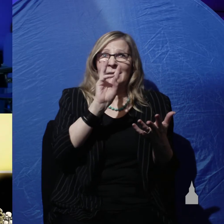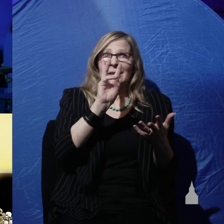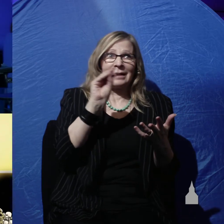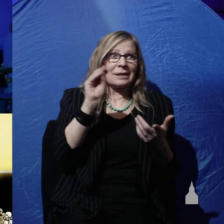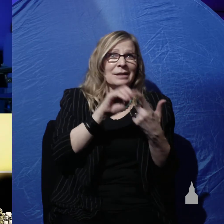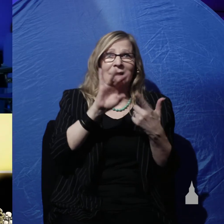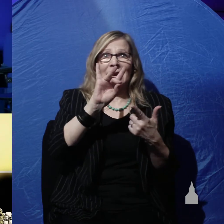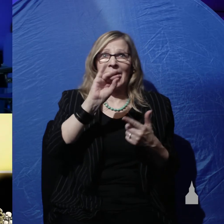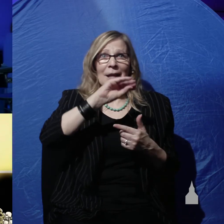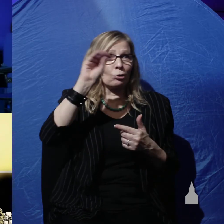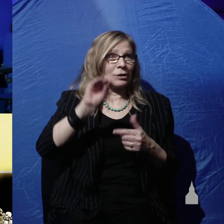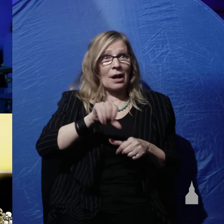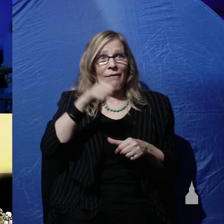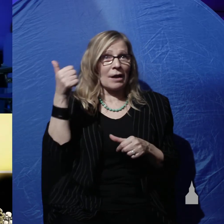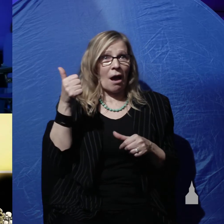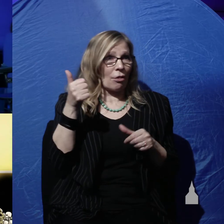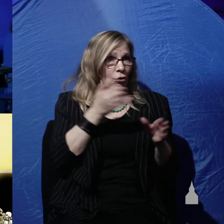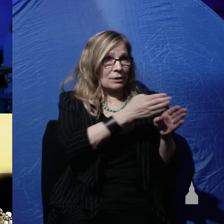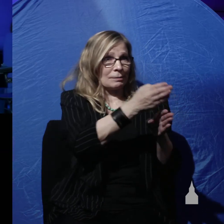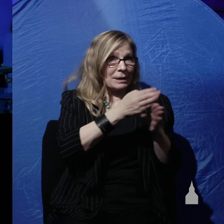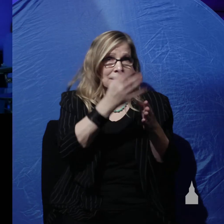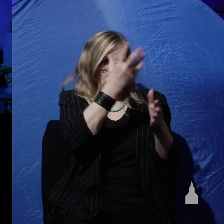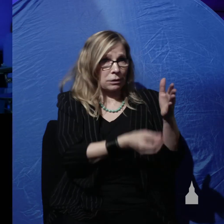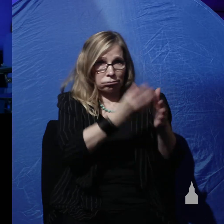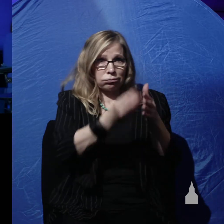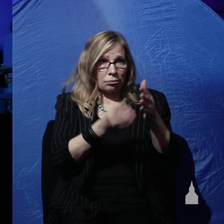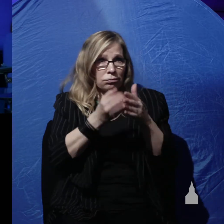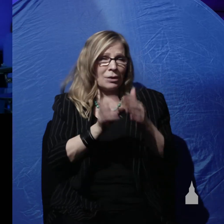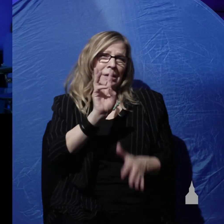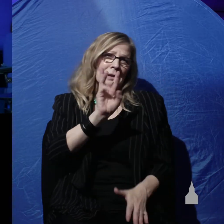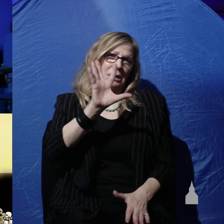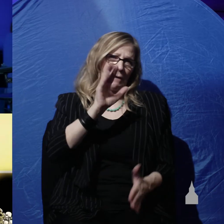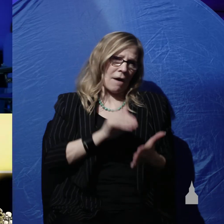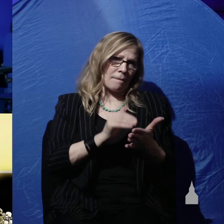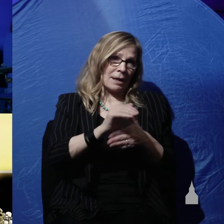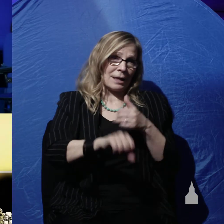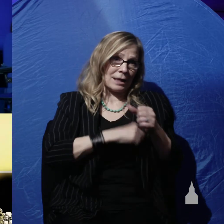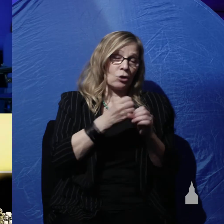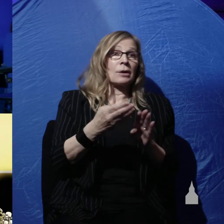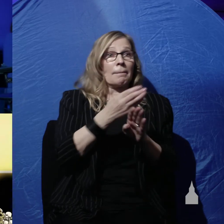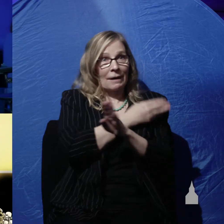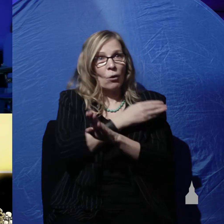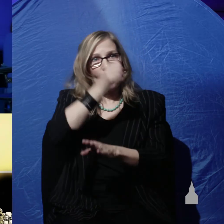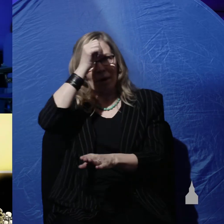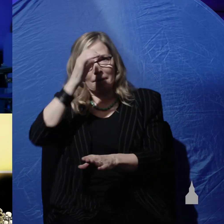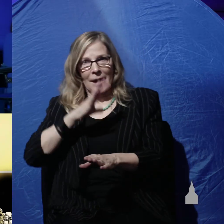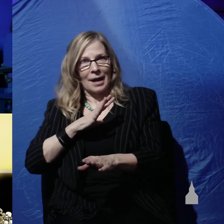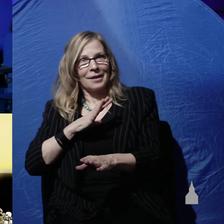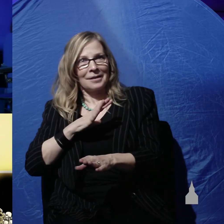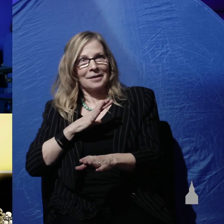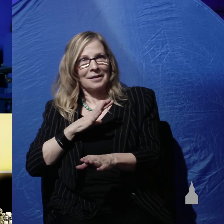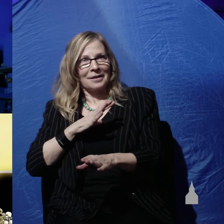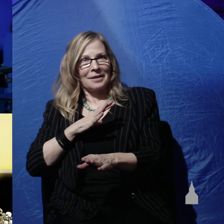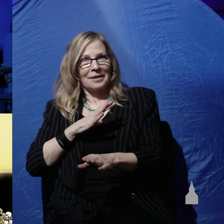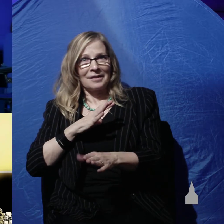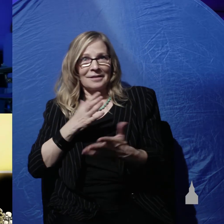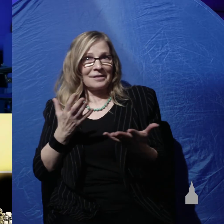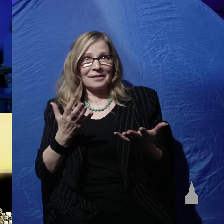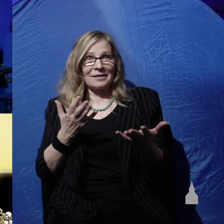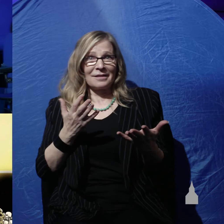percent of the other species about 65 million years before man. It's nature red and tooth and